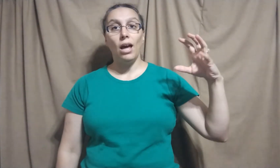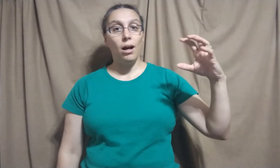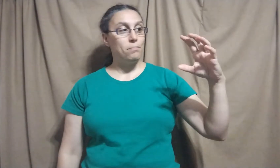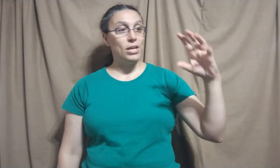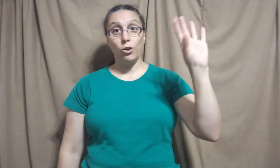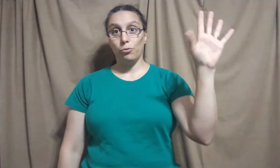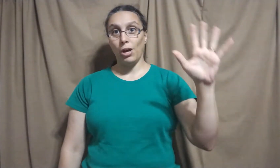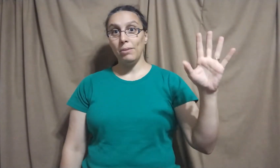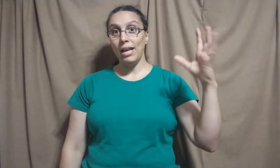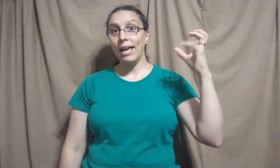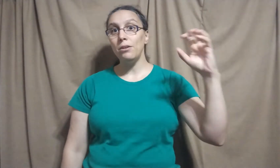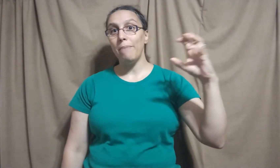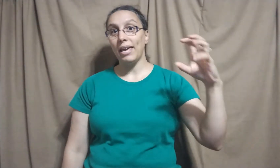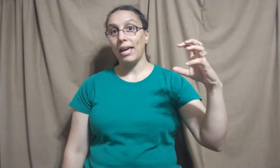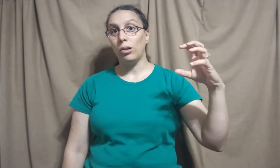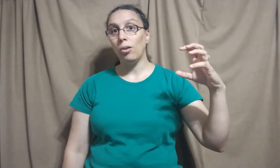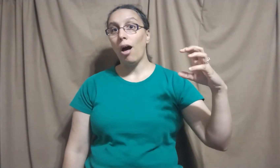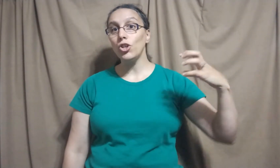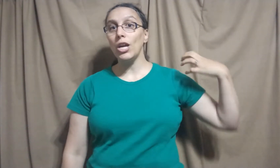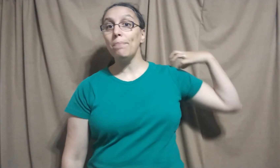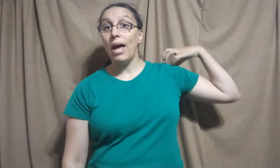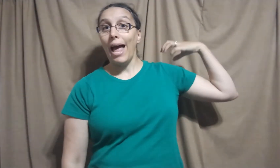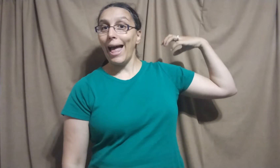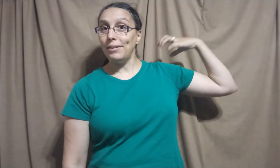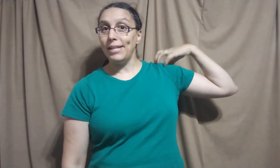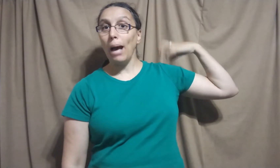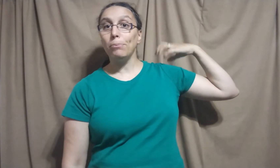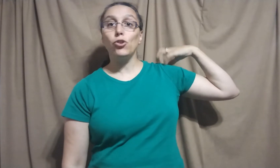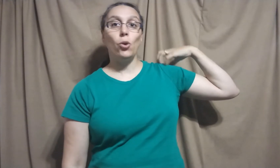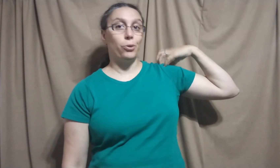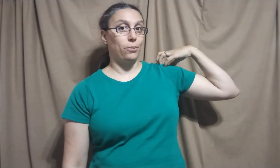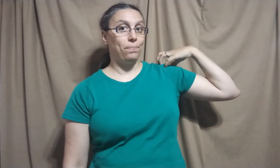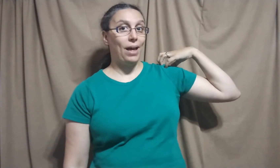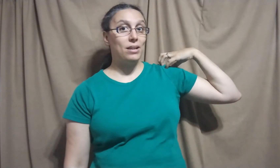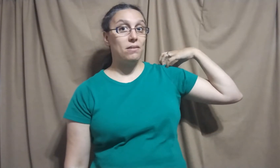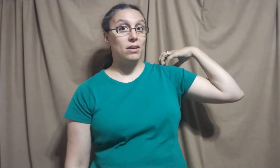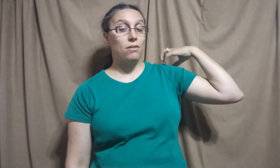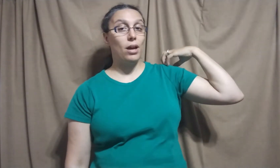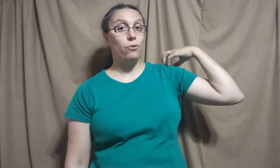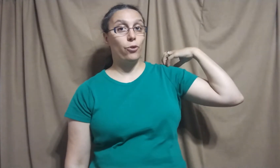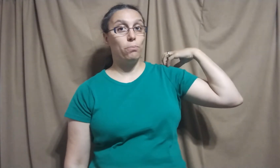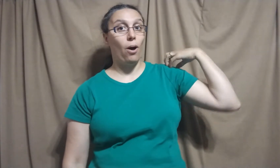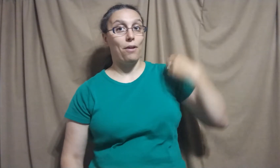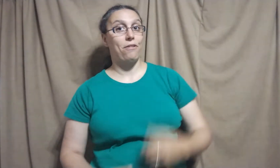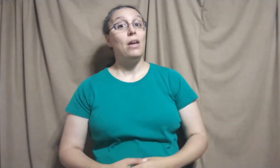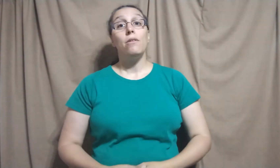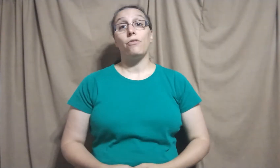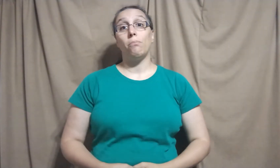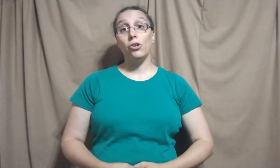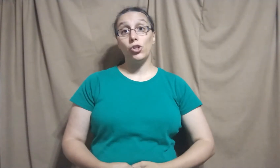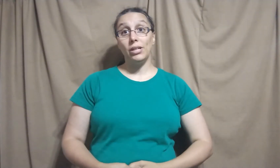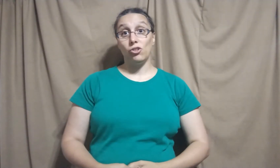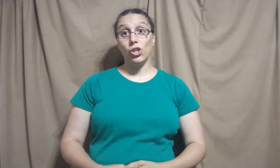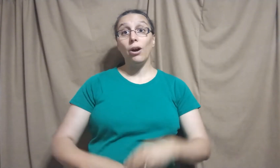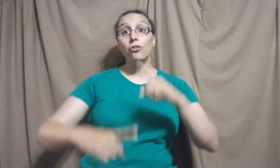your dominant hand, make a claw shape, and tap your shoulder. That is the sign for boss. So the marshal in charge